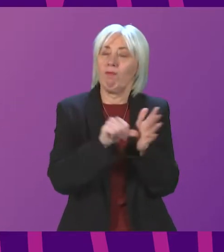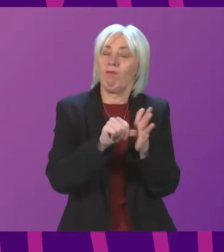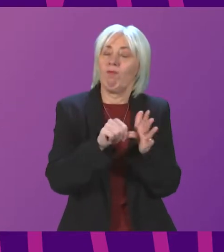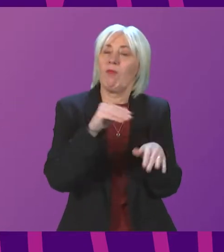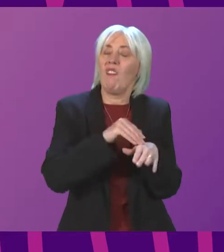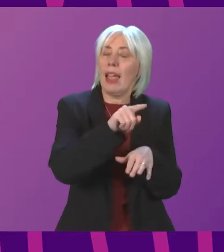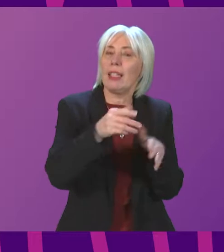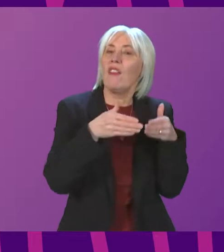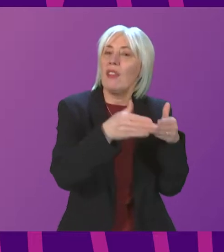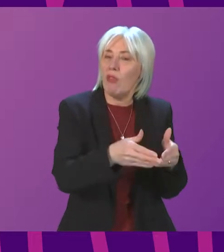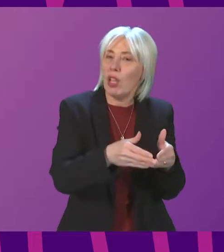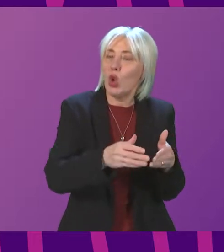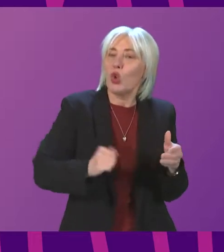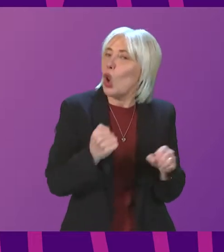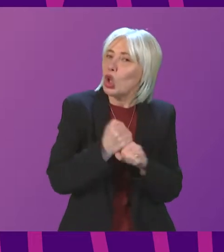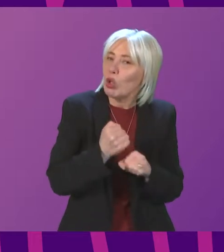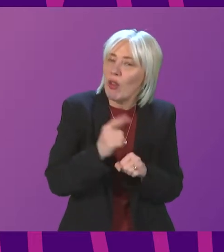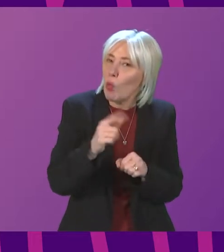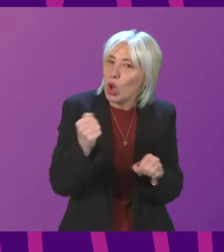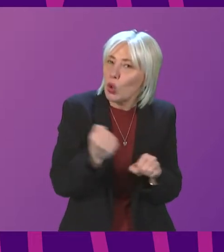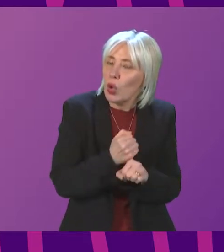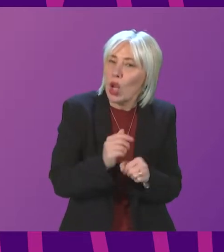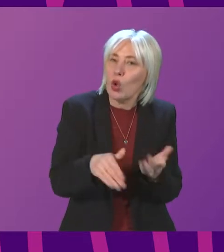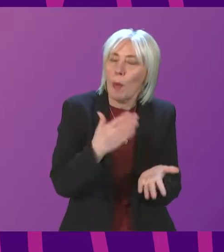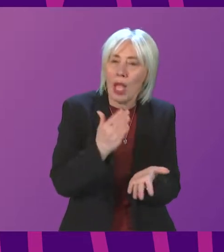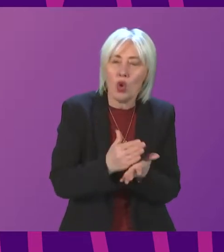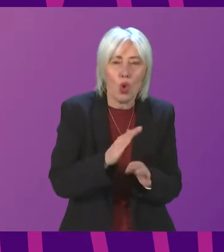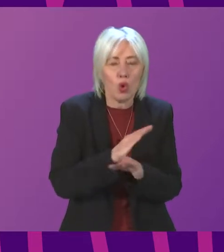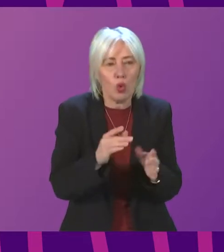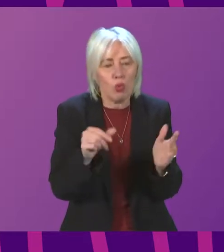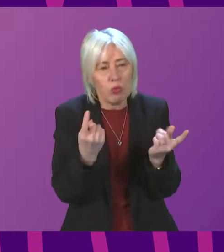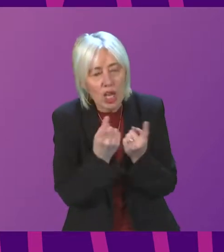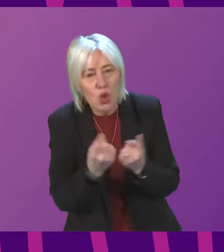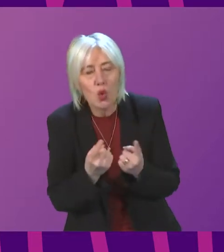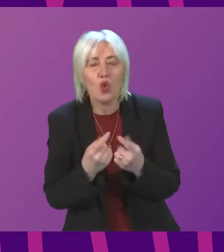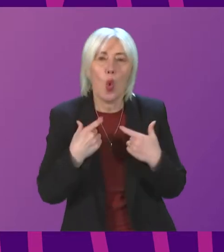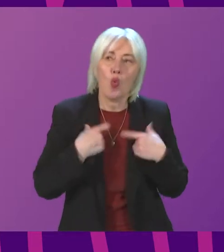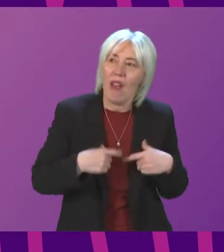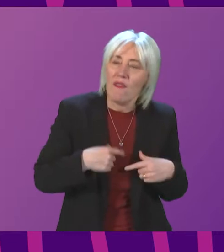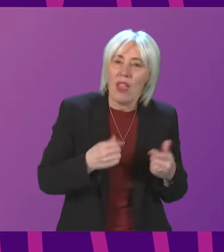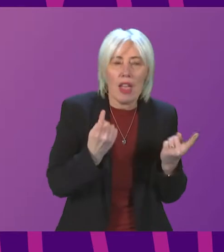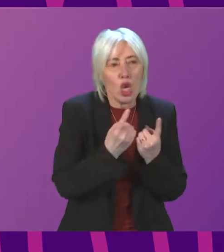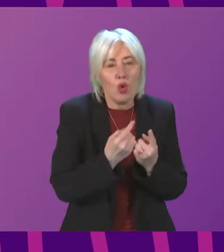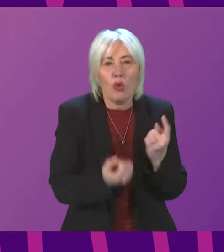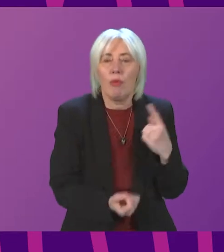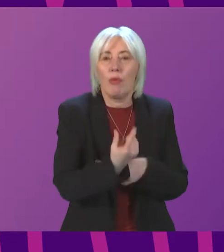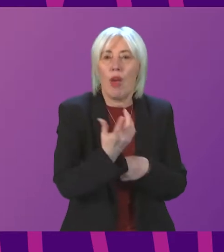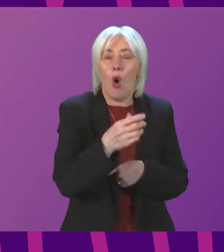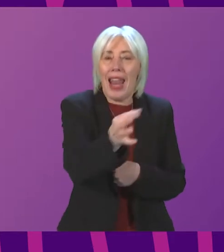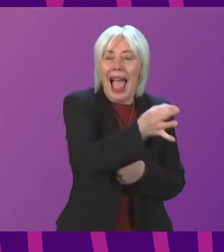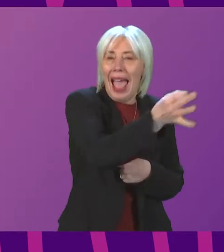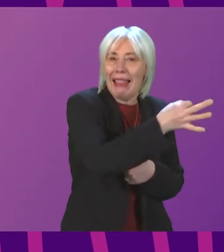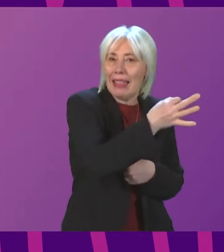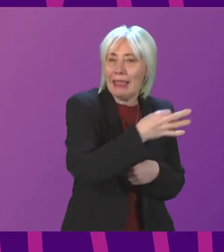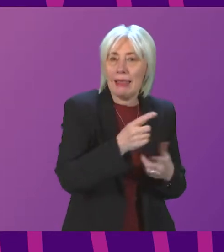Scottish Government ensuring going forward that there are no resilience or welfare issues that arise in island communities as a result of periods of